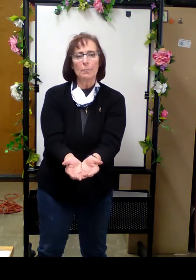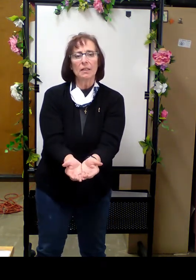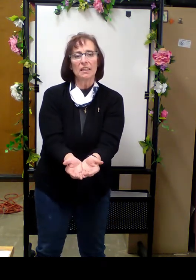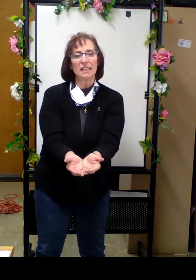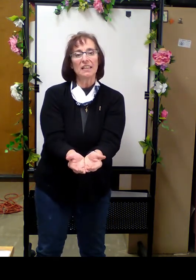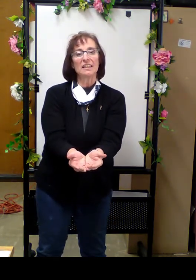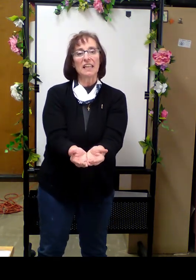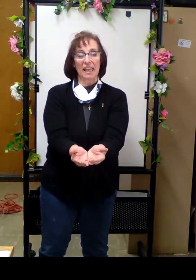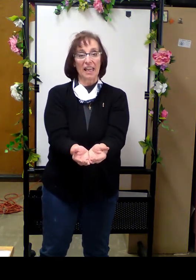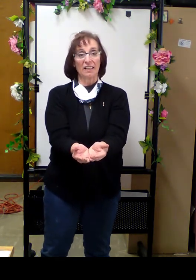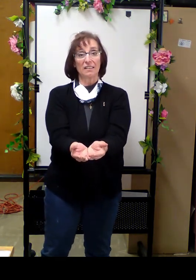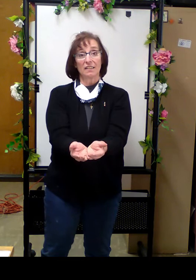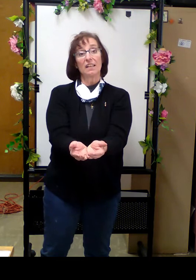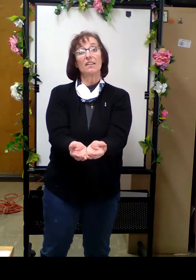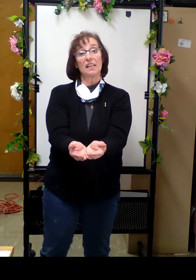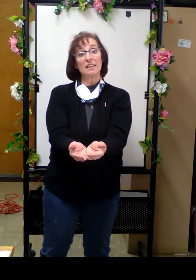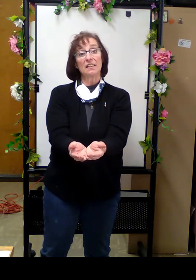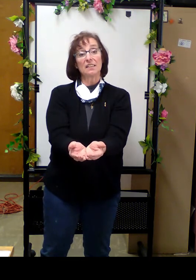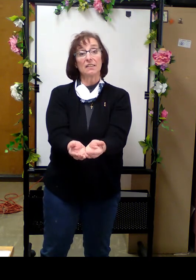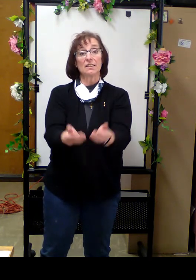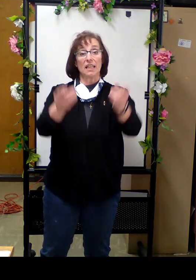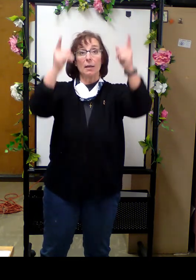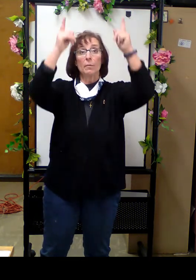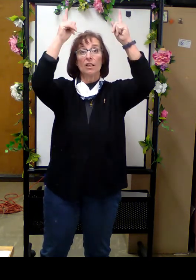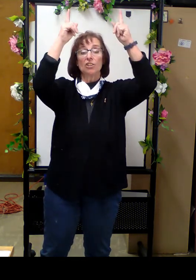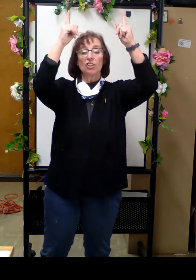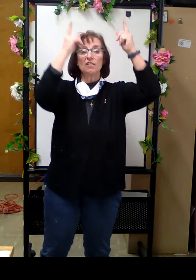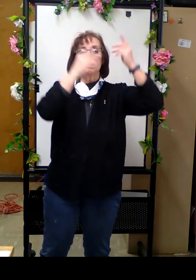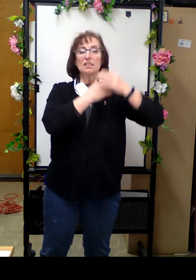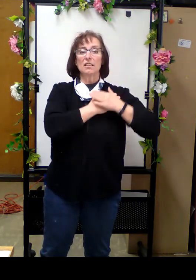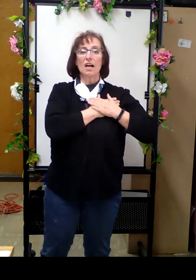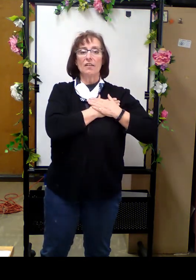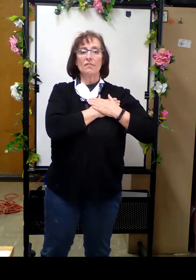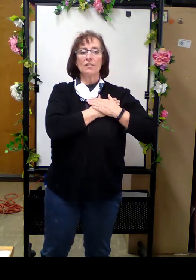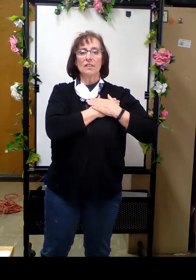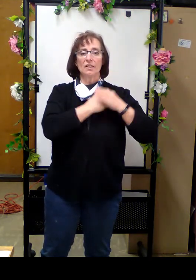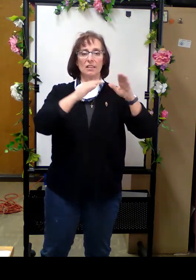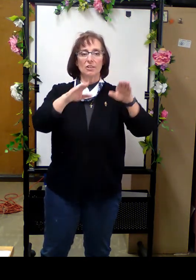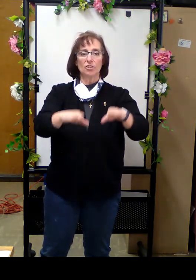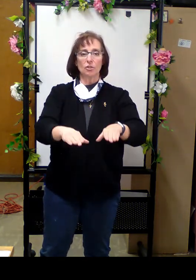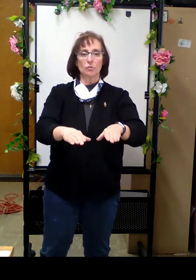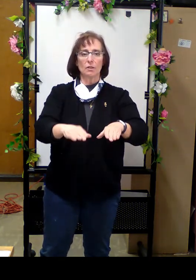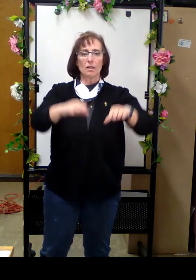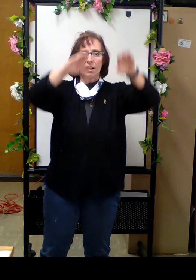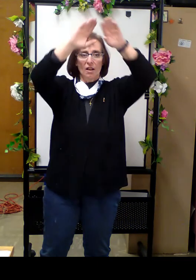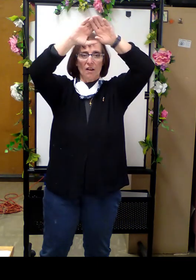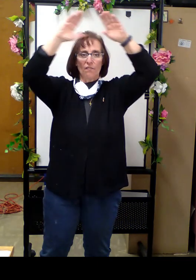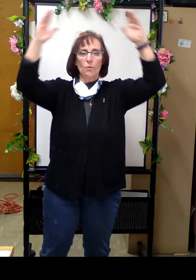in his hand. And the ending is still the same. Jesus loves the little children of the